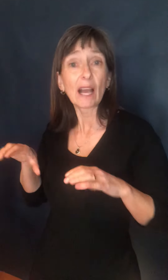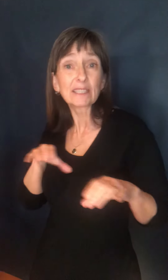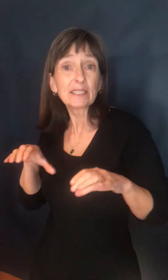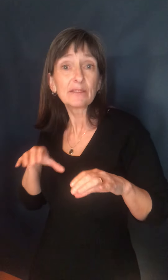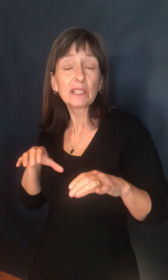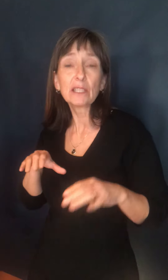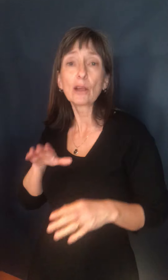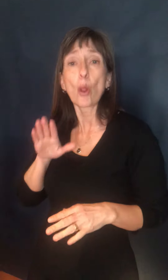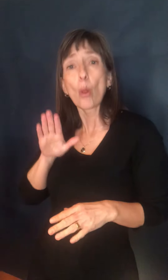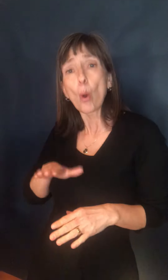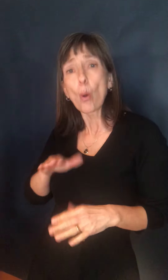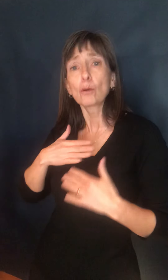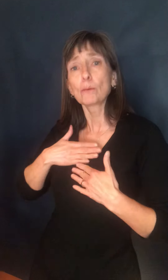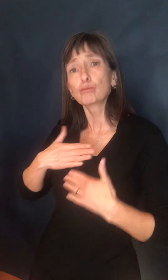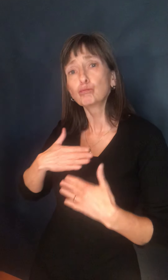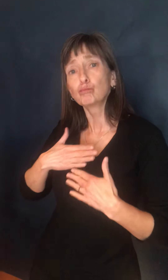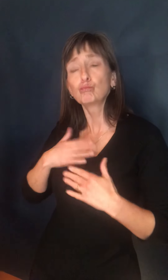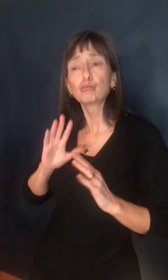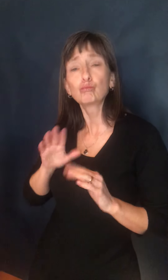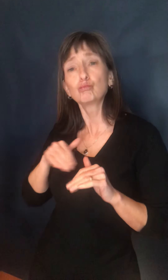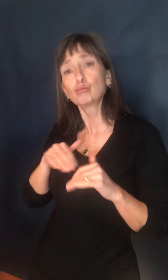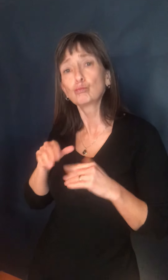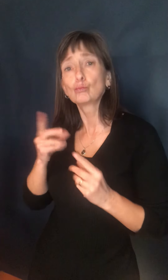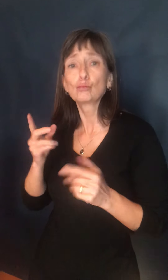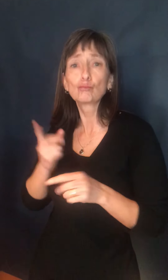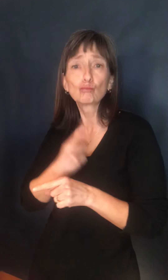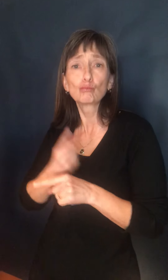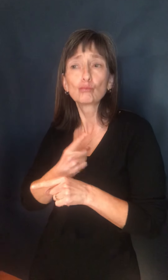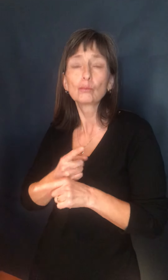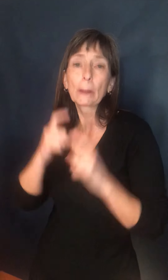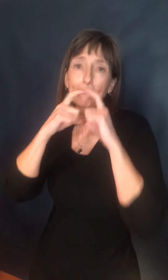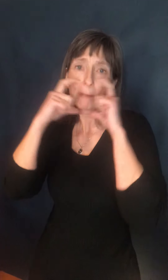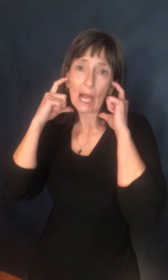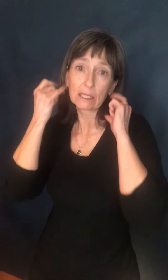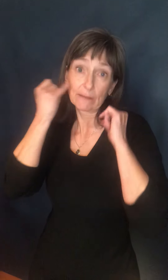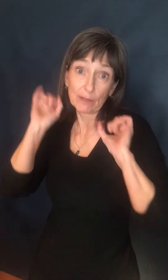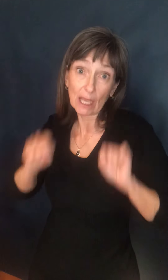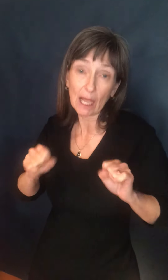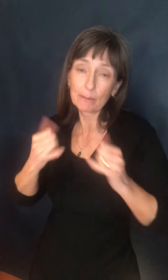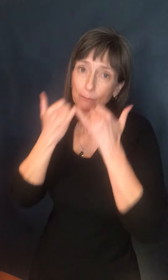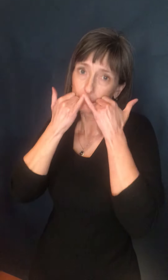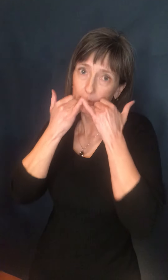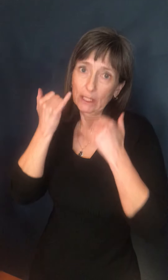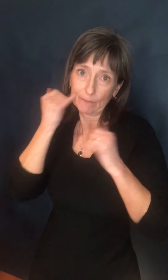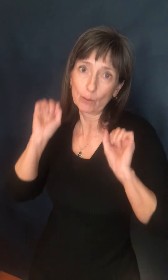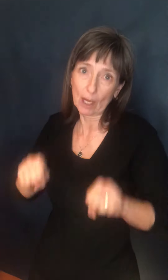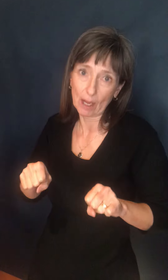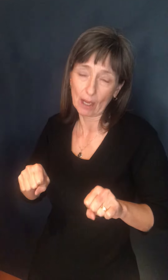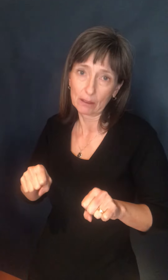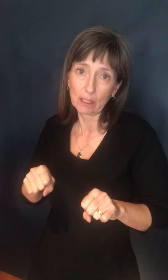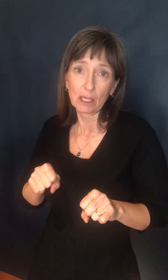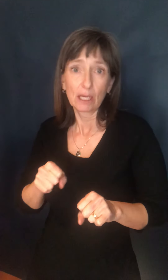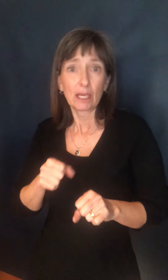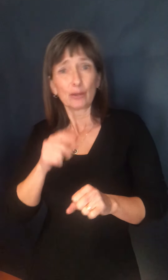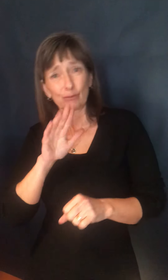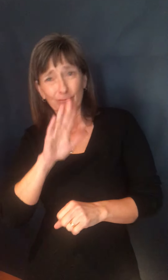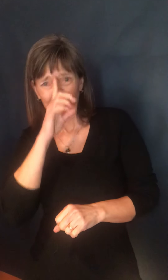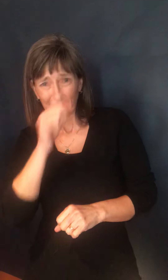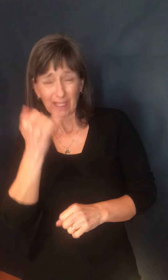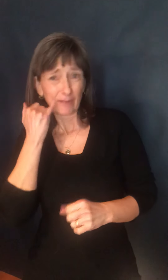if you are able to. And we ask that everyone use their own discretion in determining at what point it should be removed. The more time we have